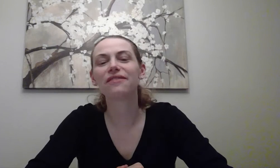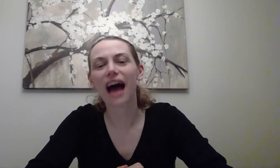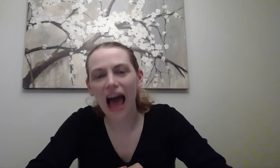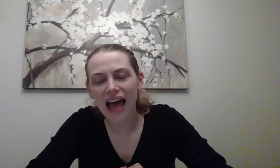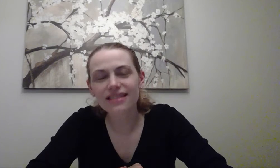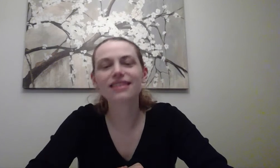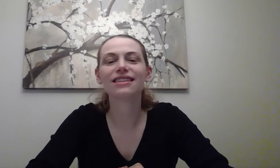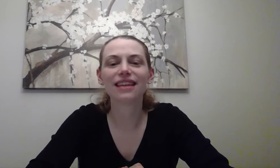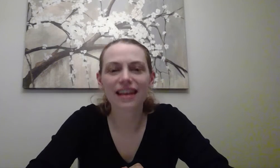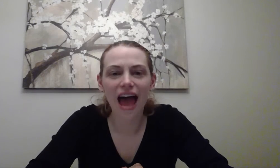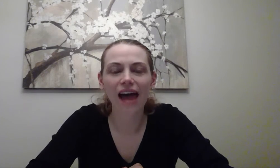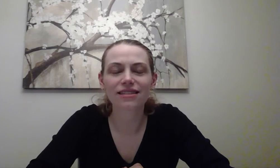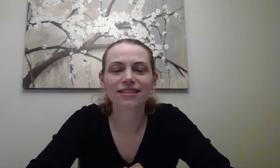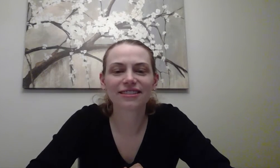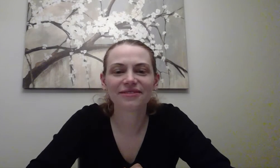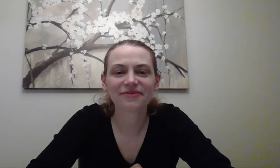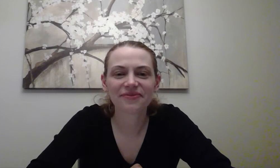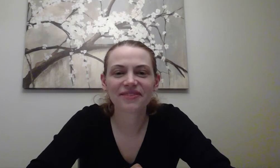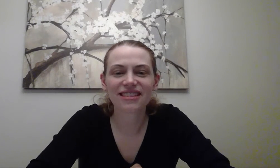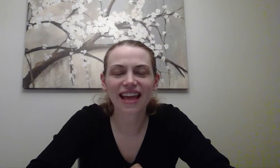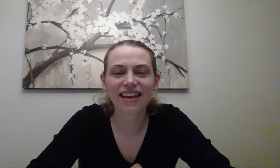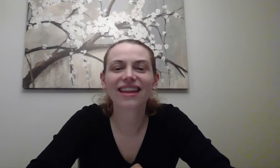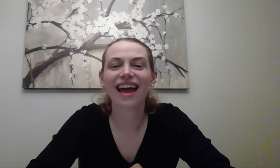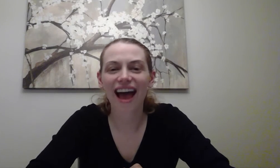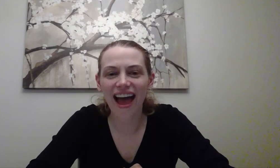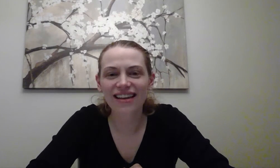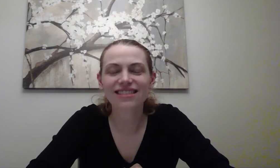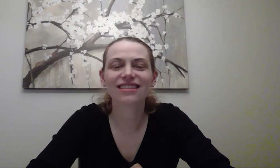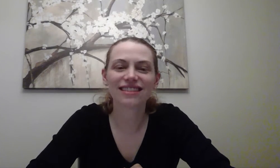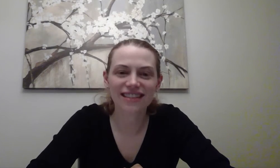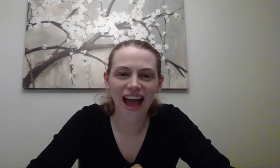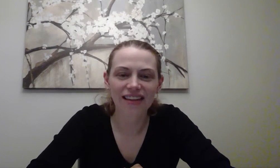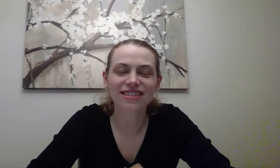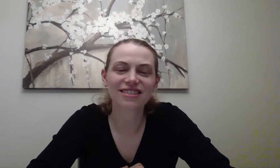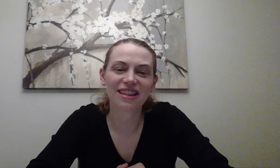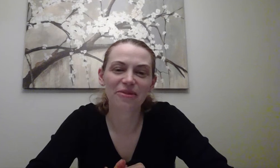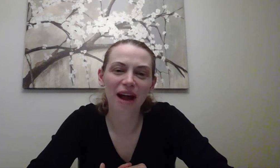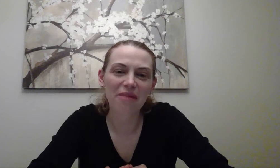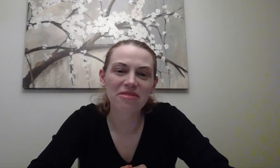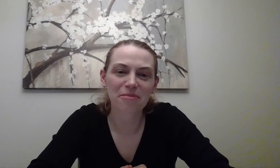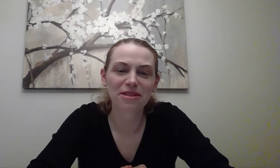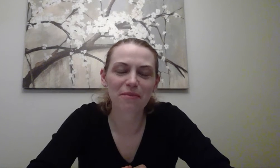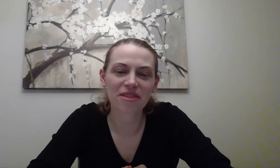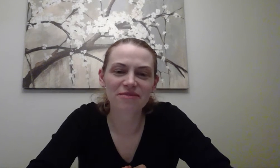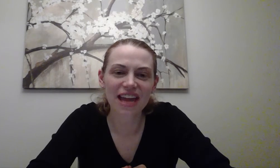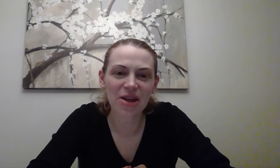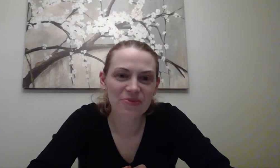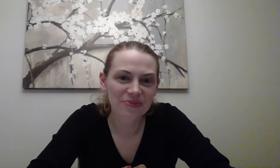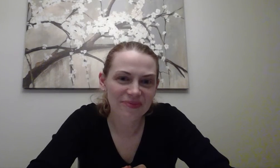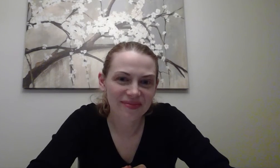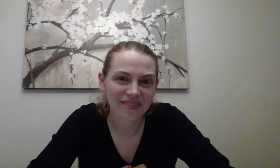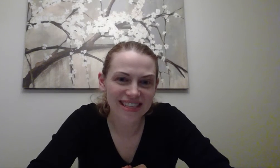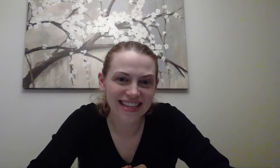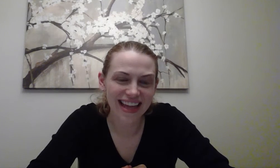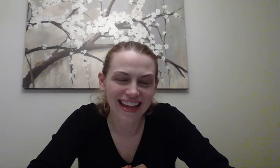Hot, not. Say it. Hot, not. Do they rhyme? Thumbs up or thumbs down? me see it.